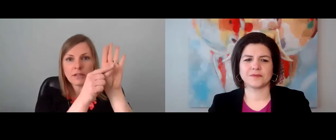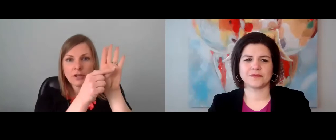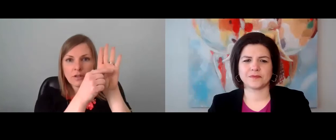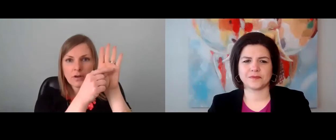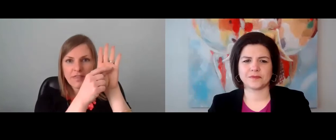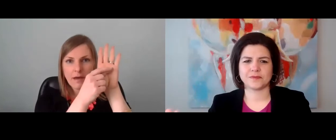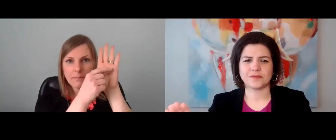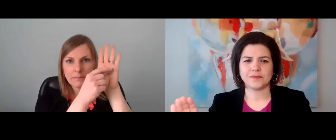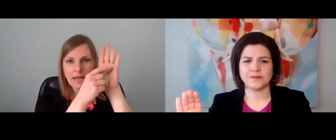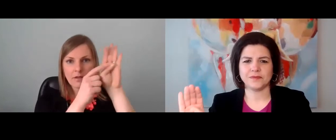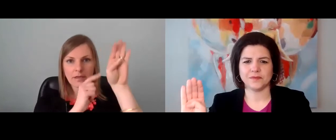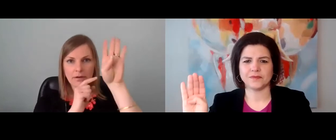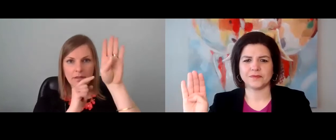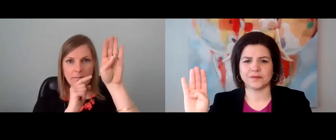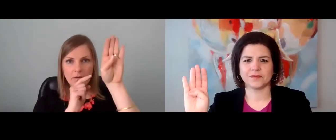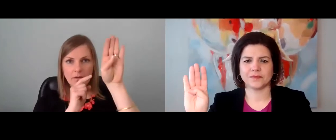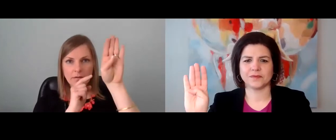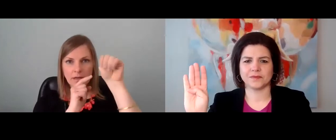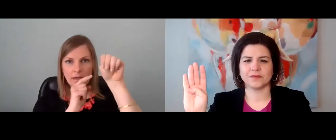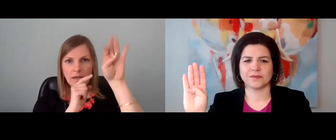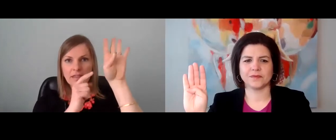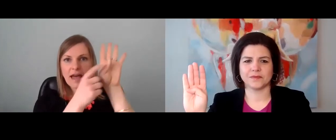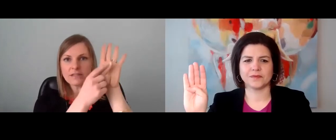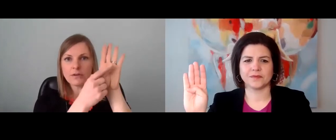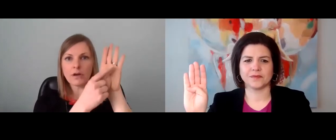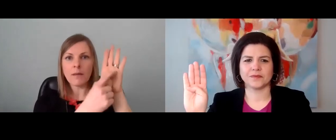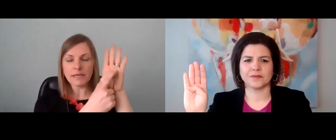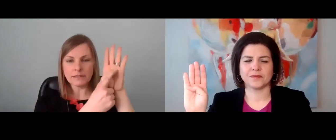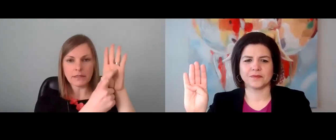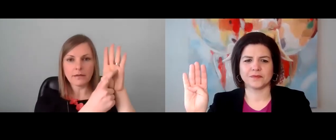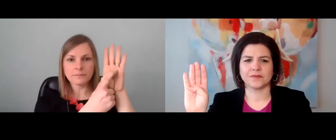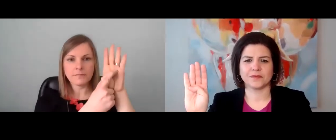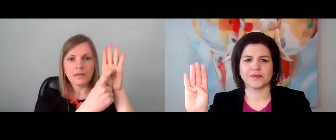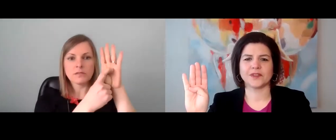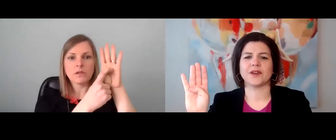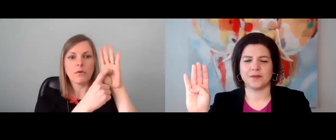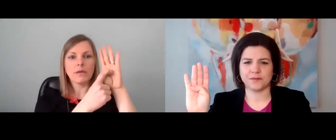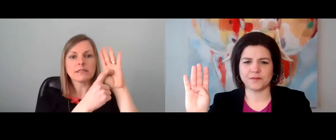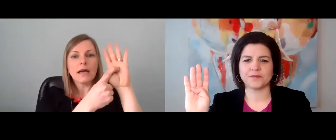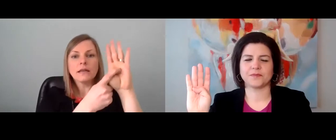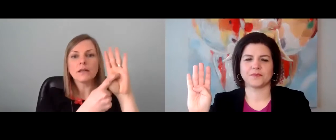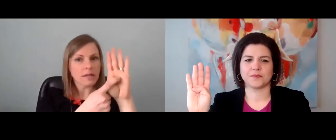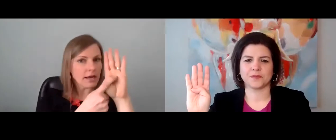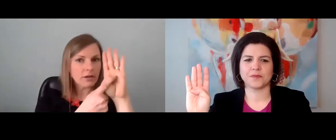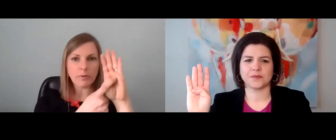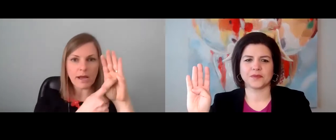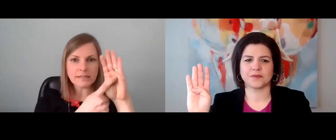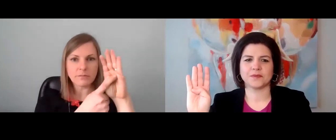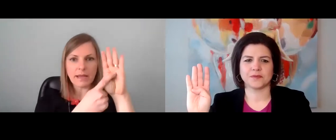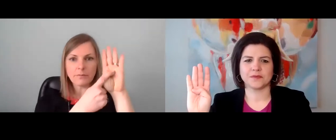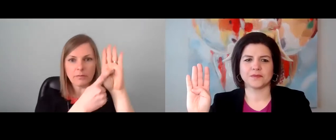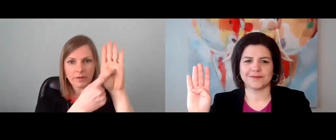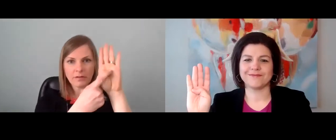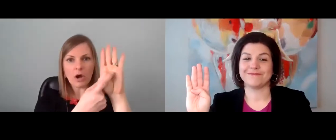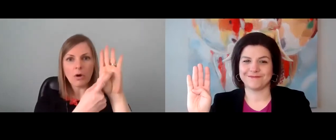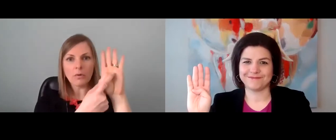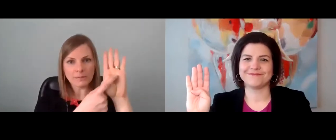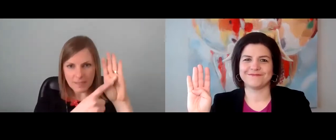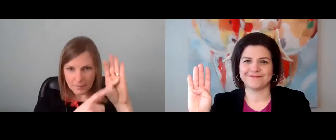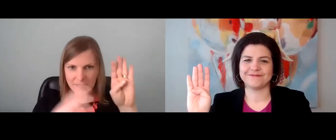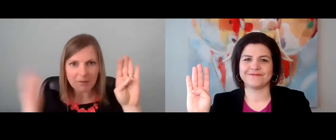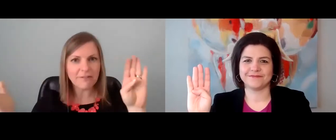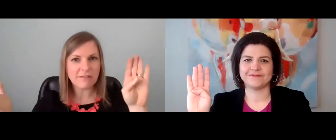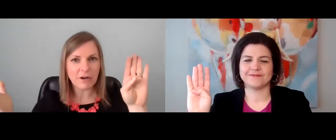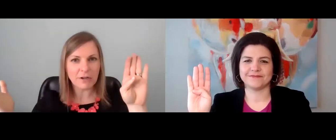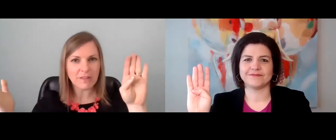This, your little thumbnail here in the middle, that's your amygdala. So it's gotten a lot of good press, right? We know